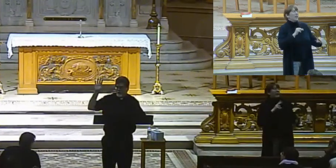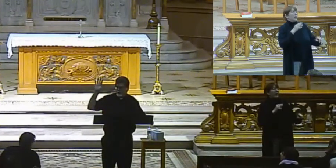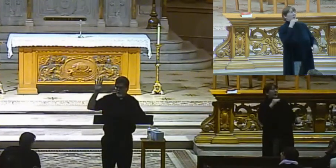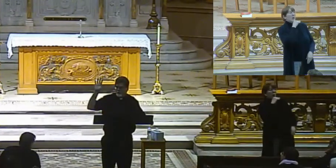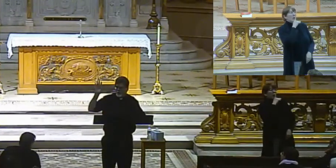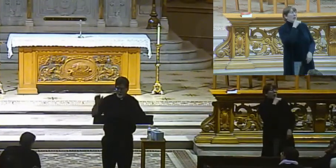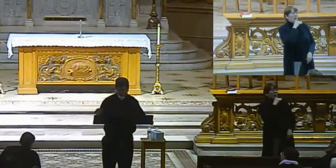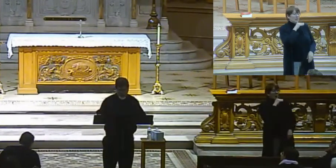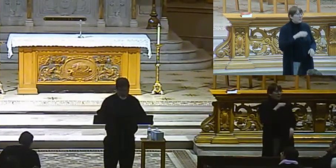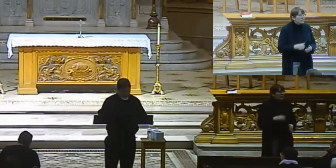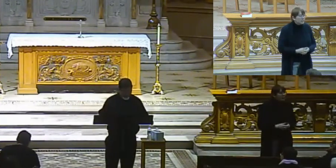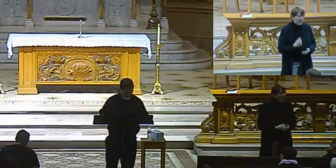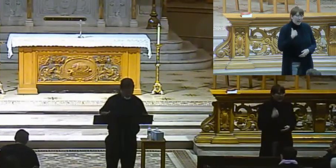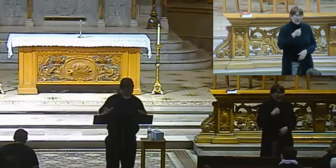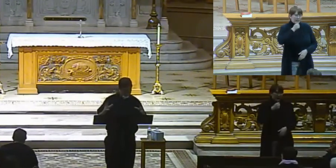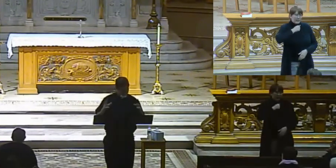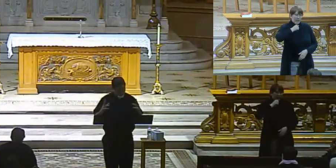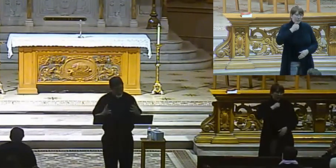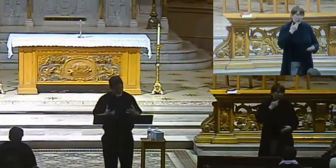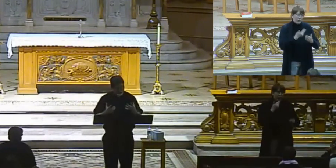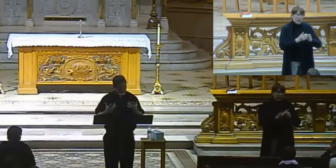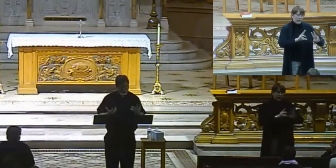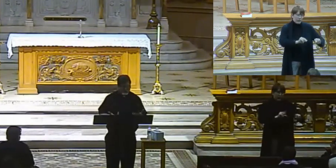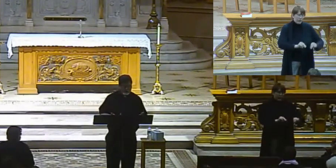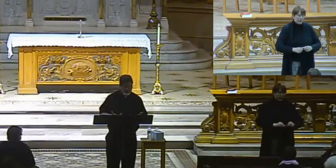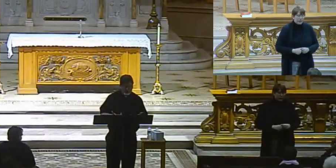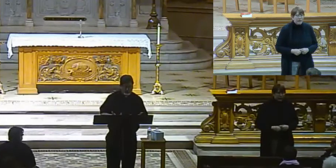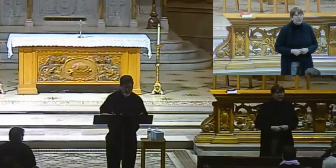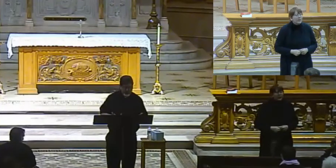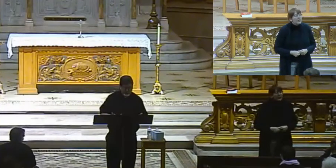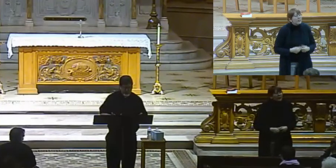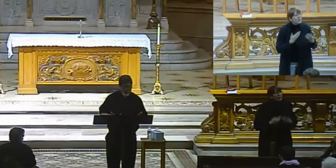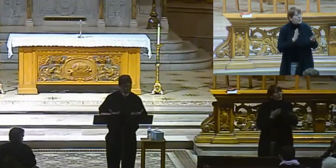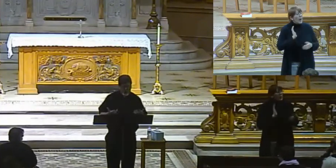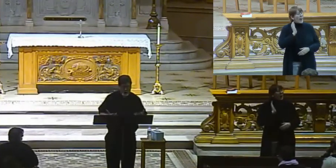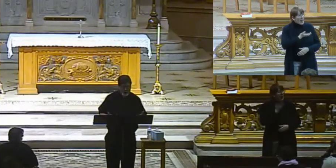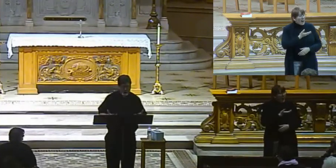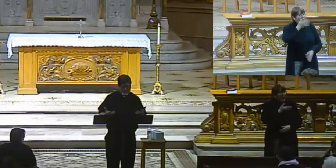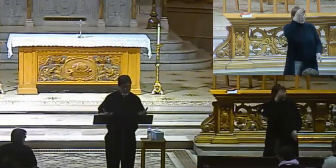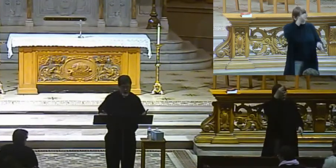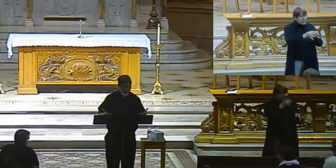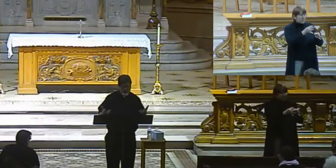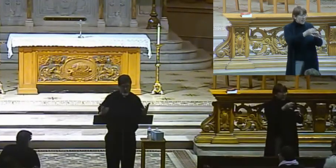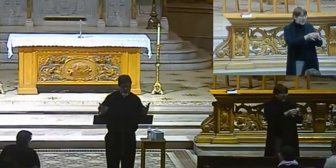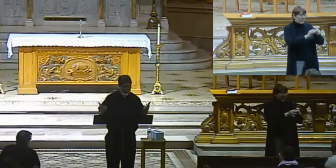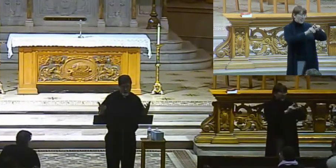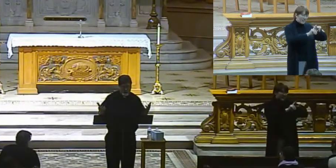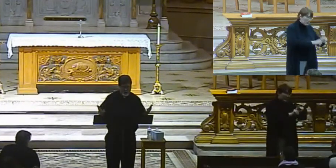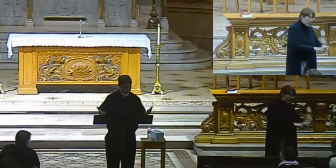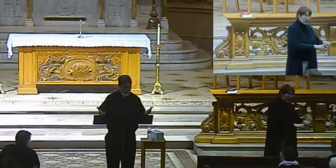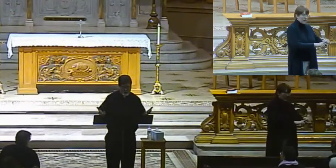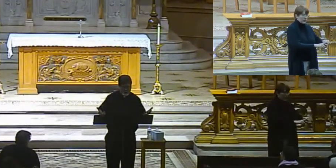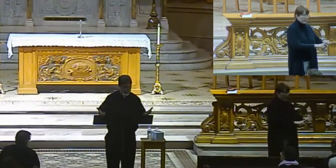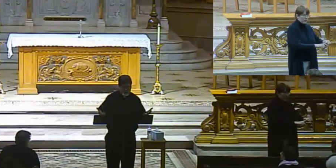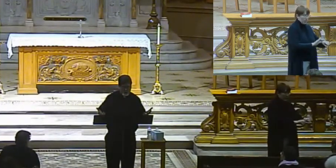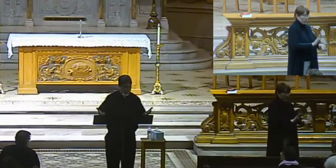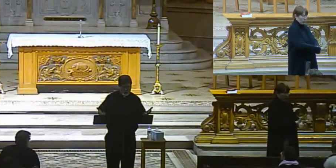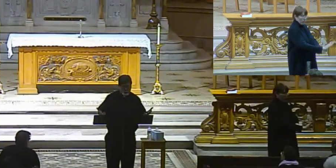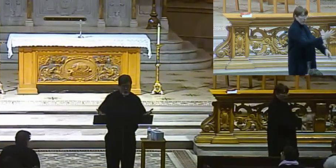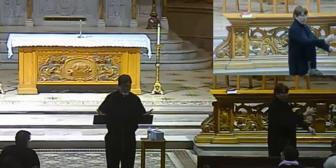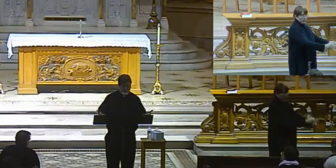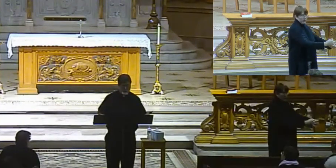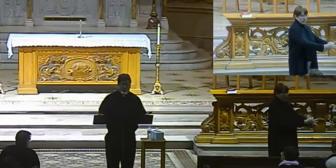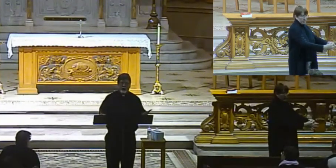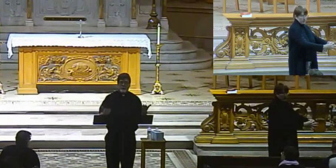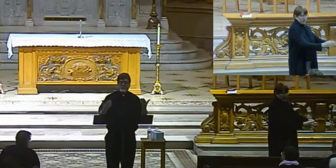suffer well, all right? So, anyway, our faith is founded on the faith of the apostles, all right?